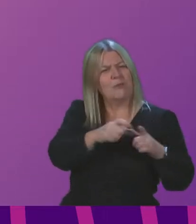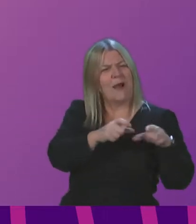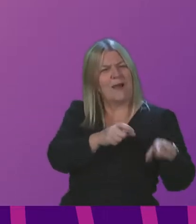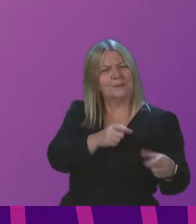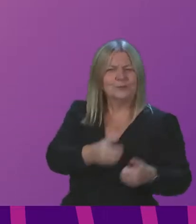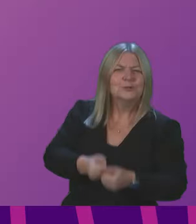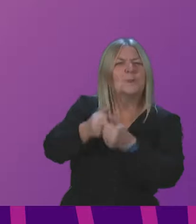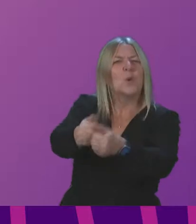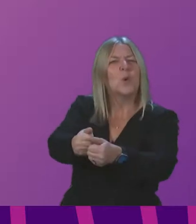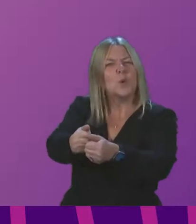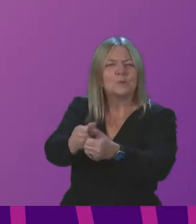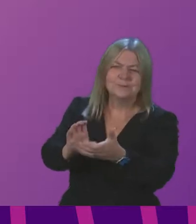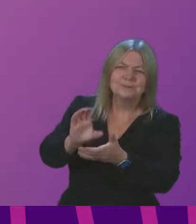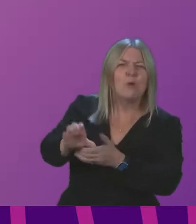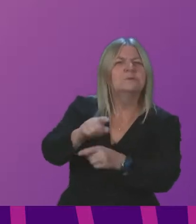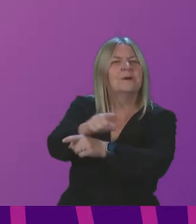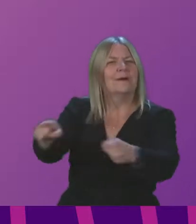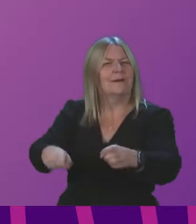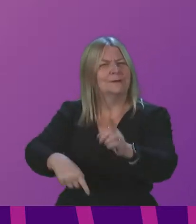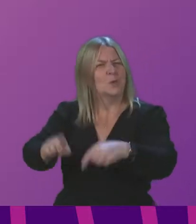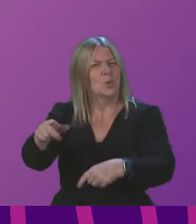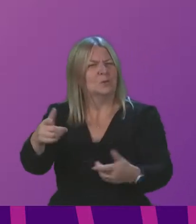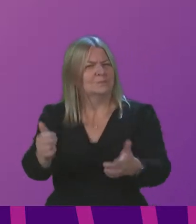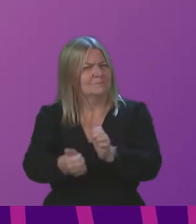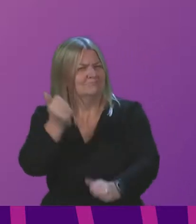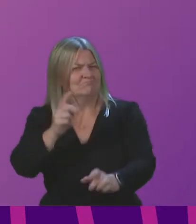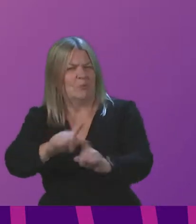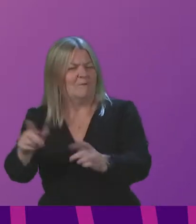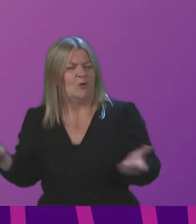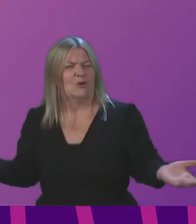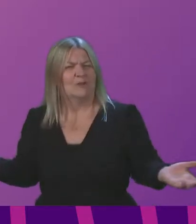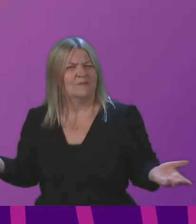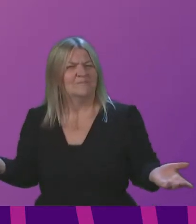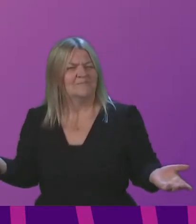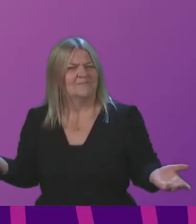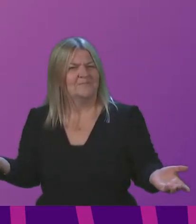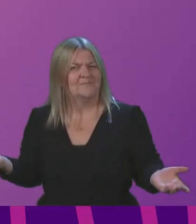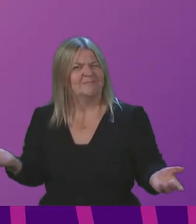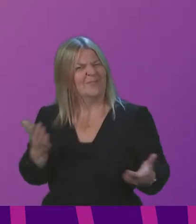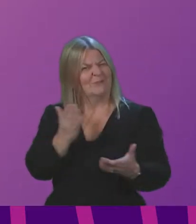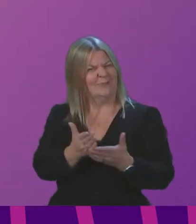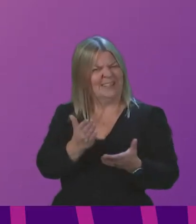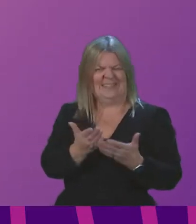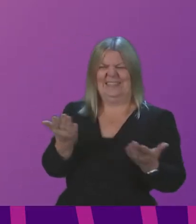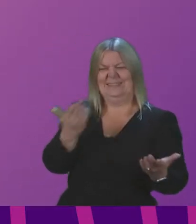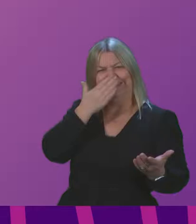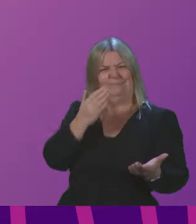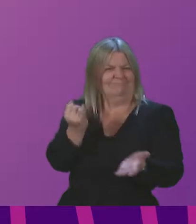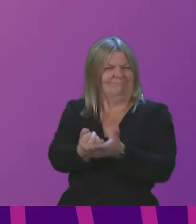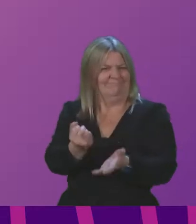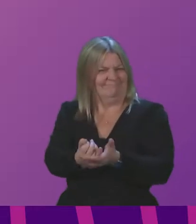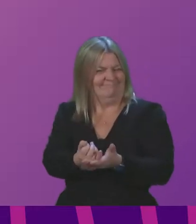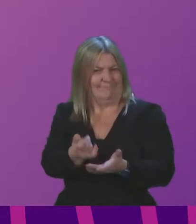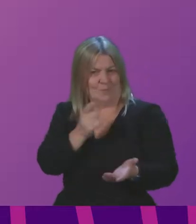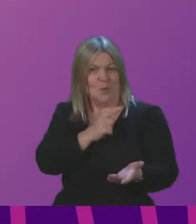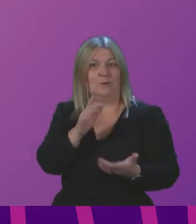particularly when combining the fact that more people have engaged with sport at home where we know more drinking has been taking place. There is also impact this